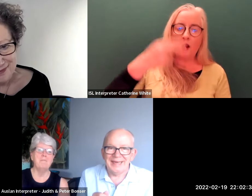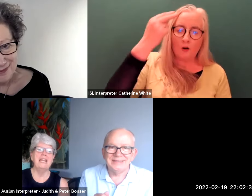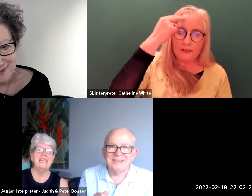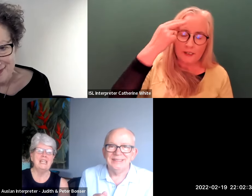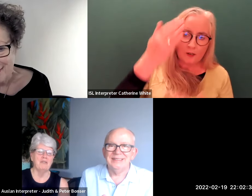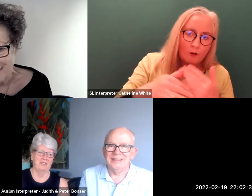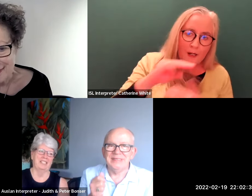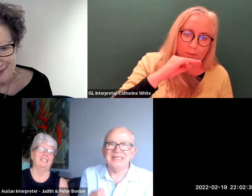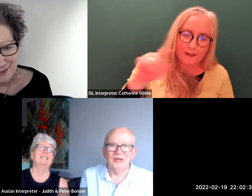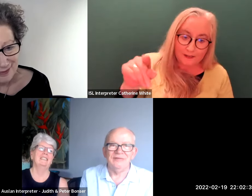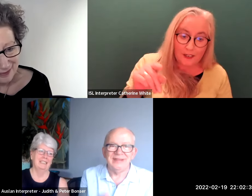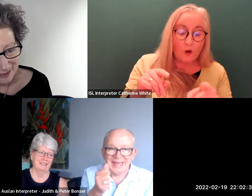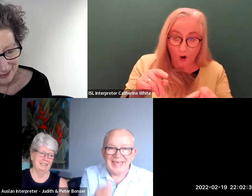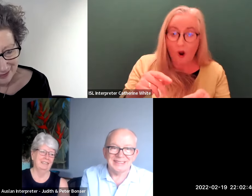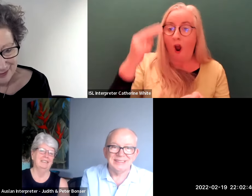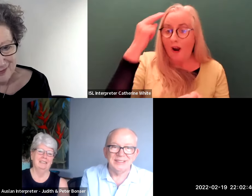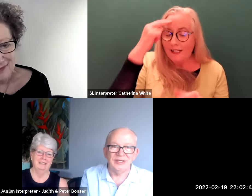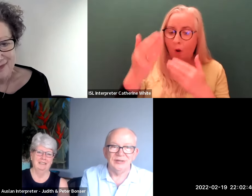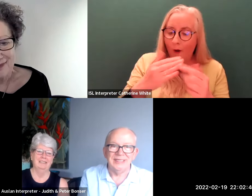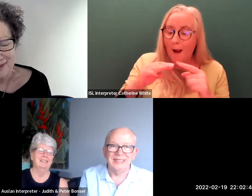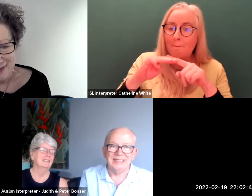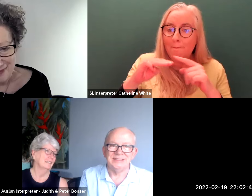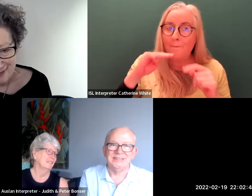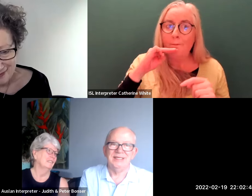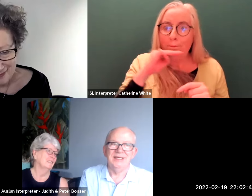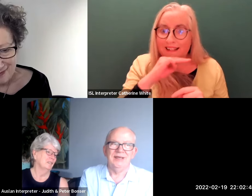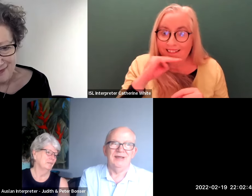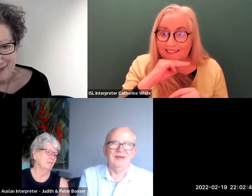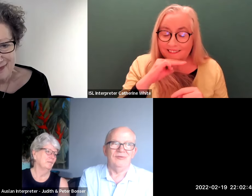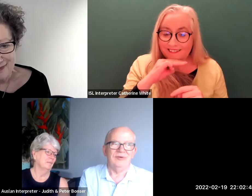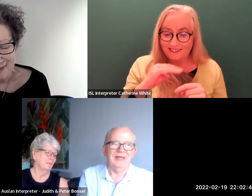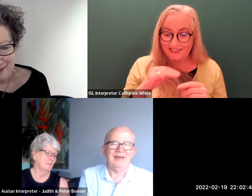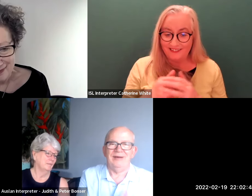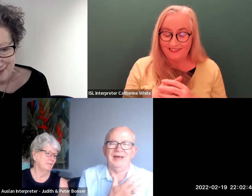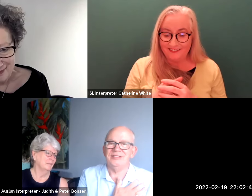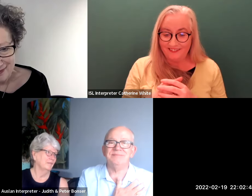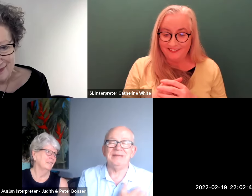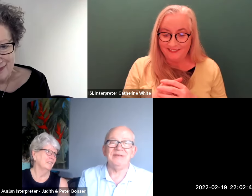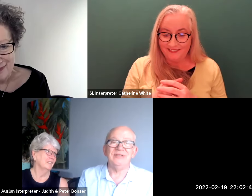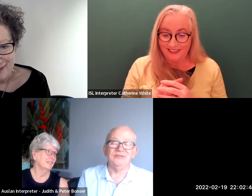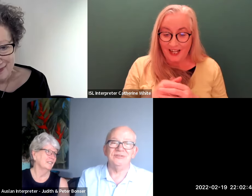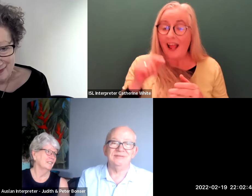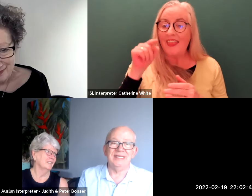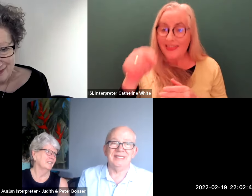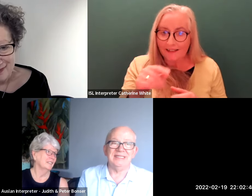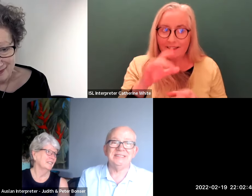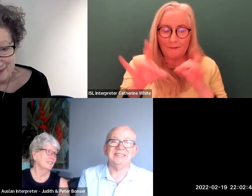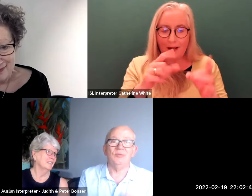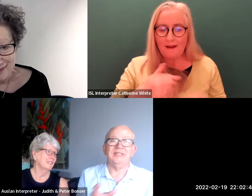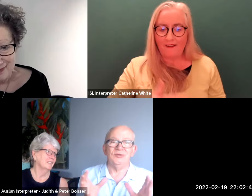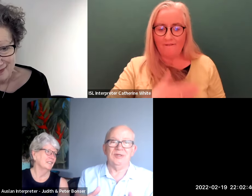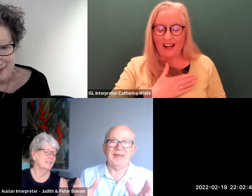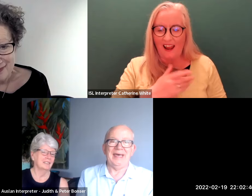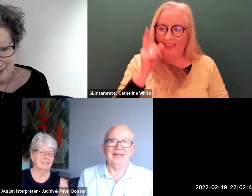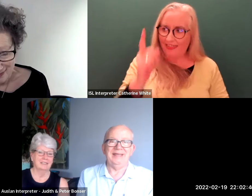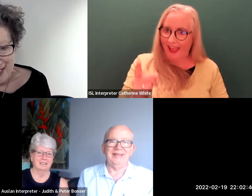the meaning of the meaning of it that you know is i just made me feel this is